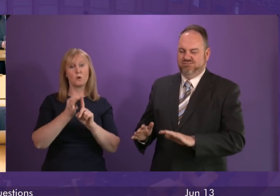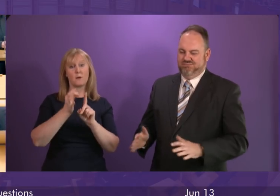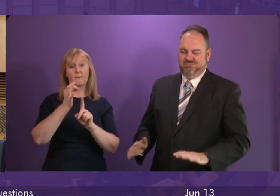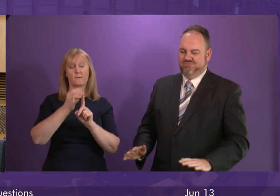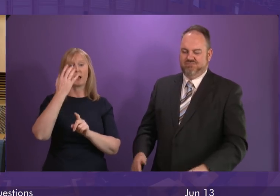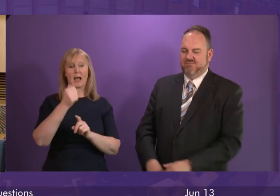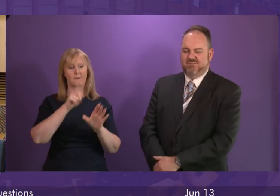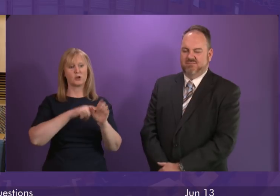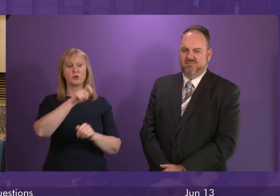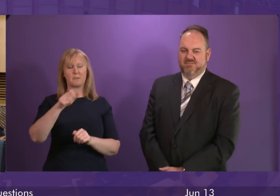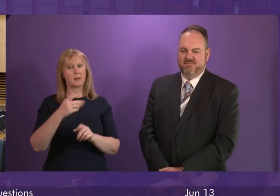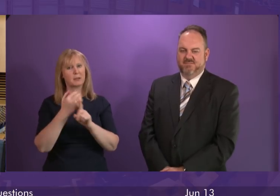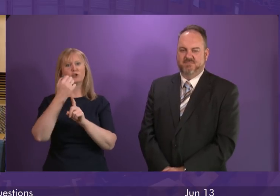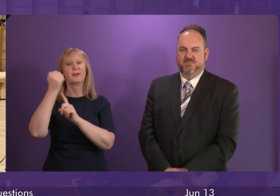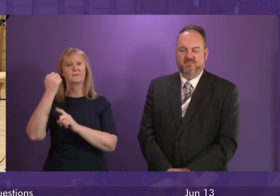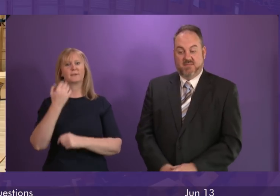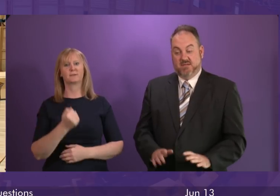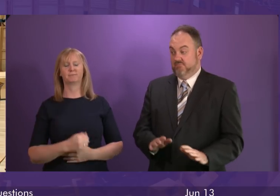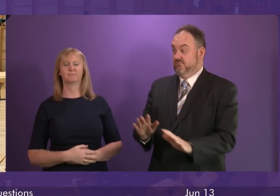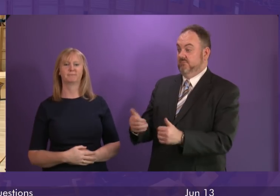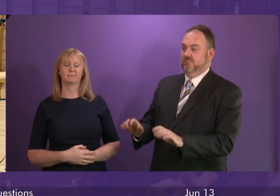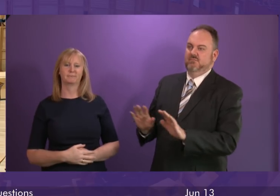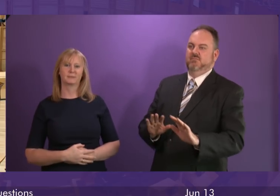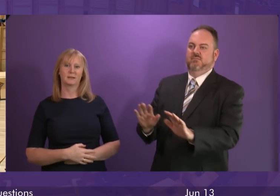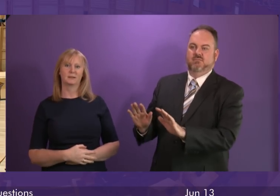young people that are doing better. Ruth Davidson.